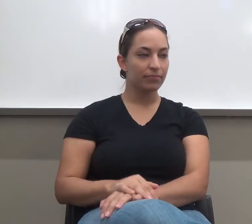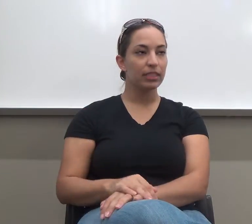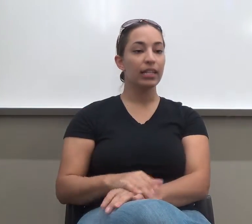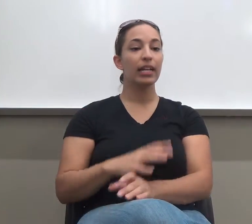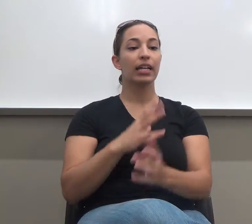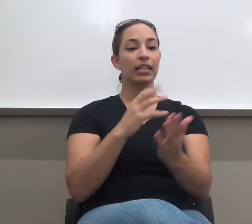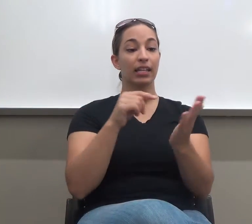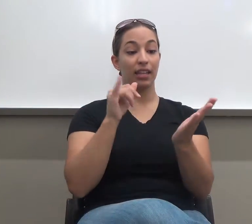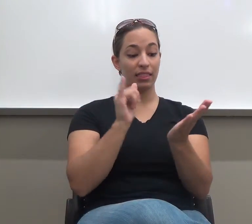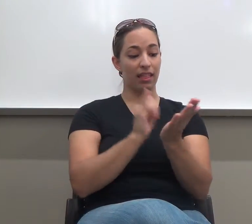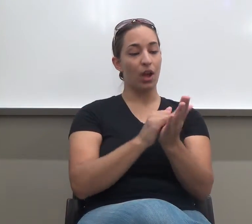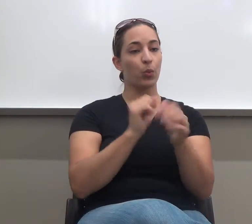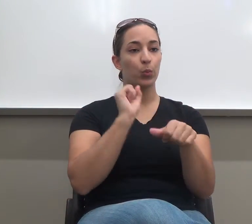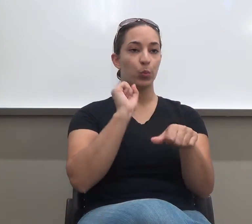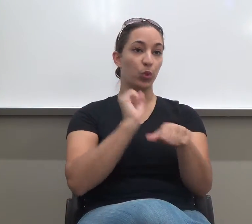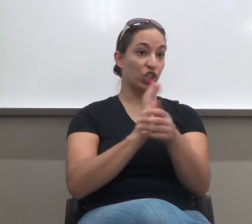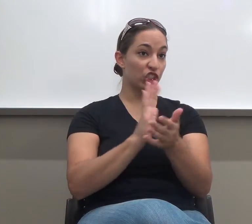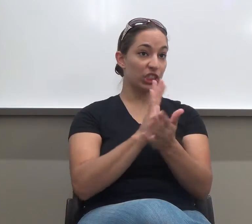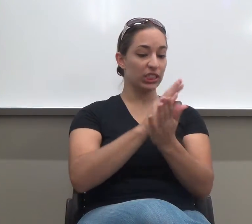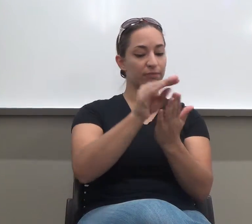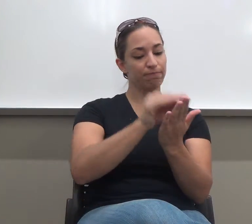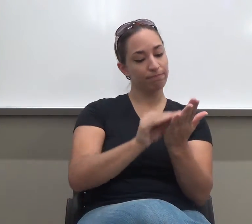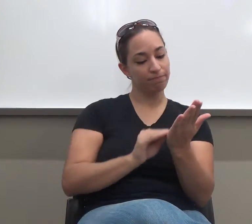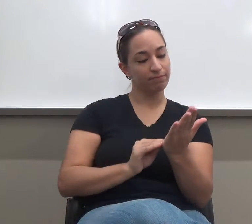this worksheet is required.